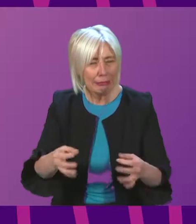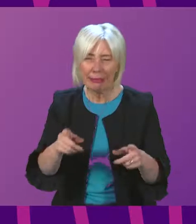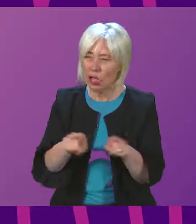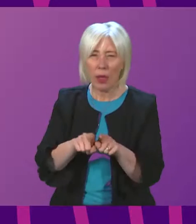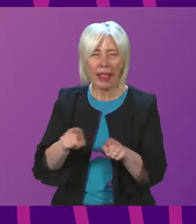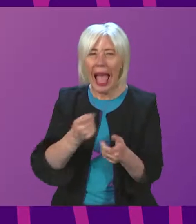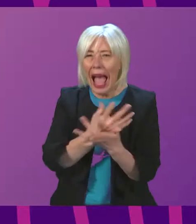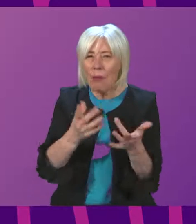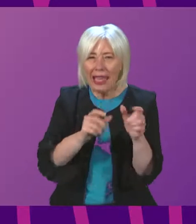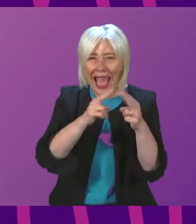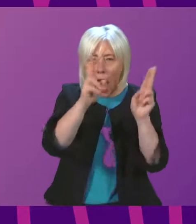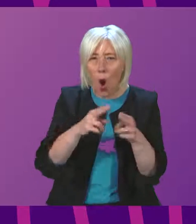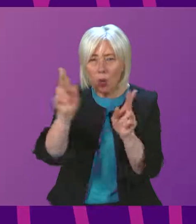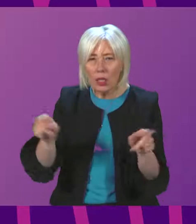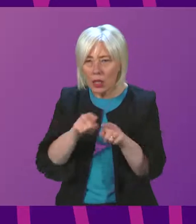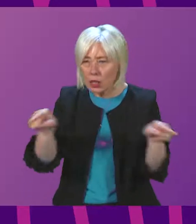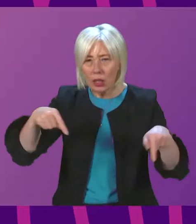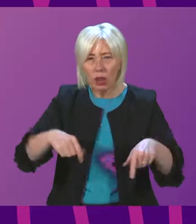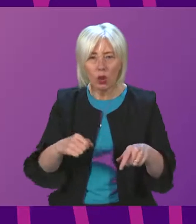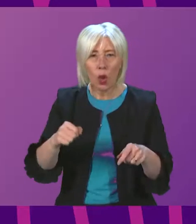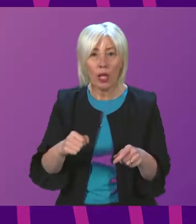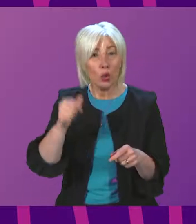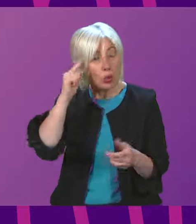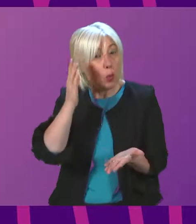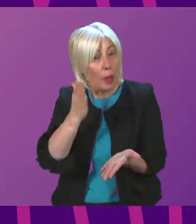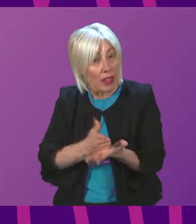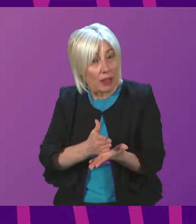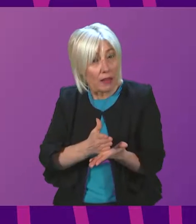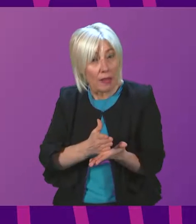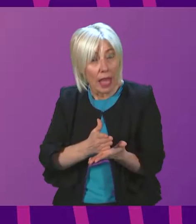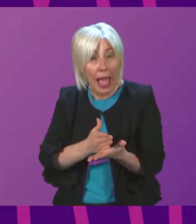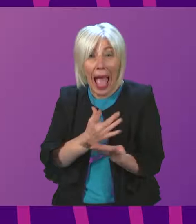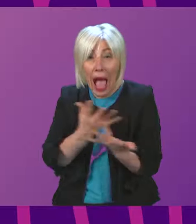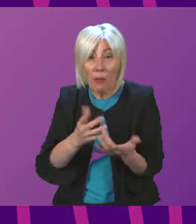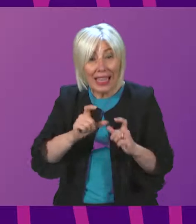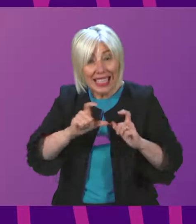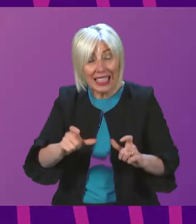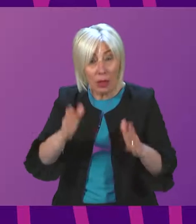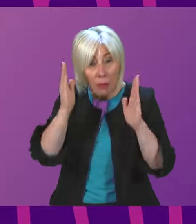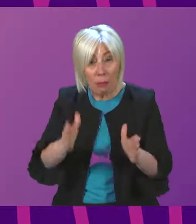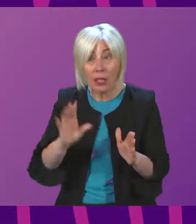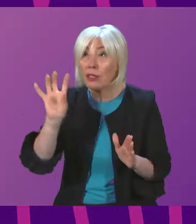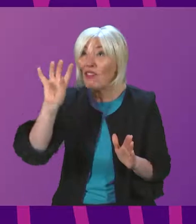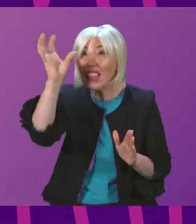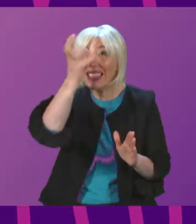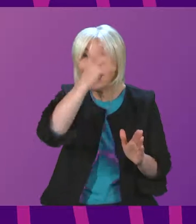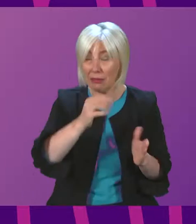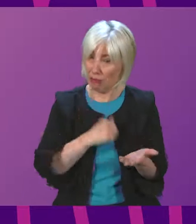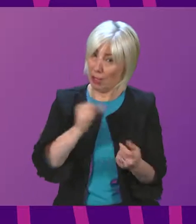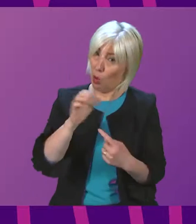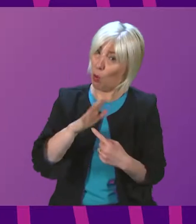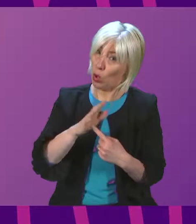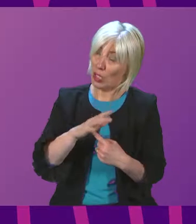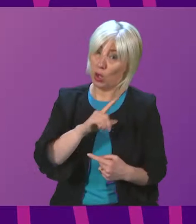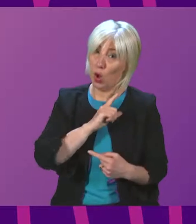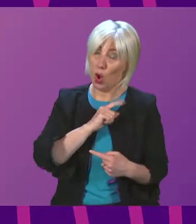how many households now does the Cabinet Secretary believe in Scotland still need to have these devices fitted? It's really important, given the fact that this